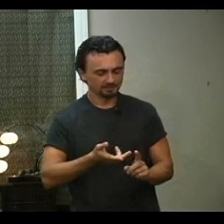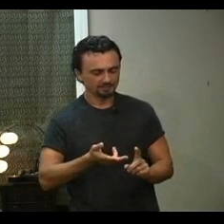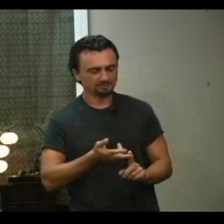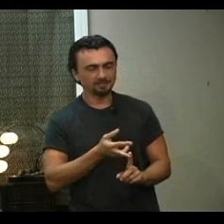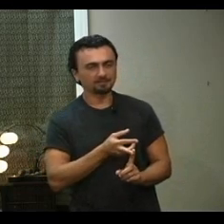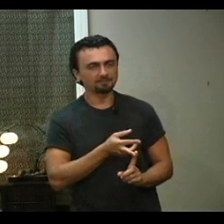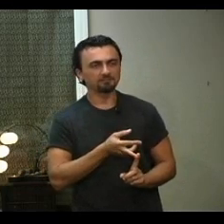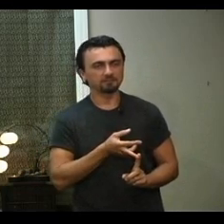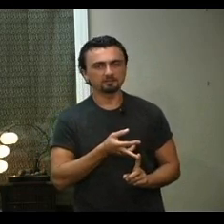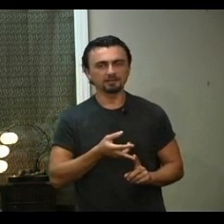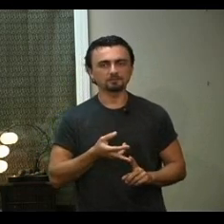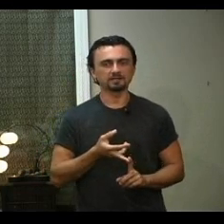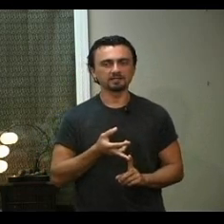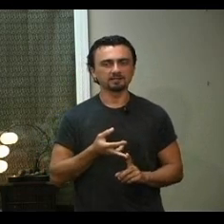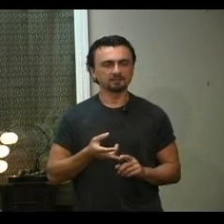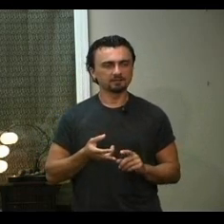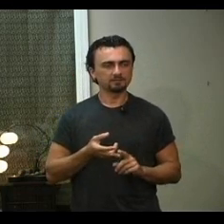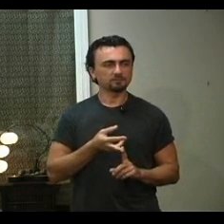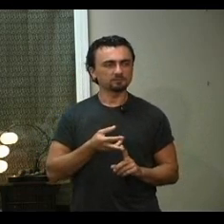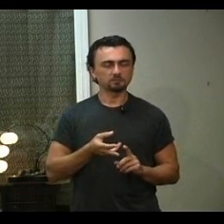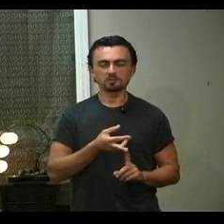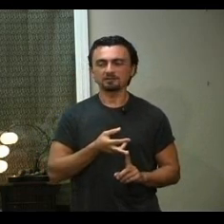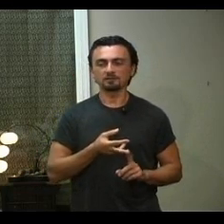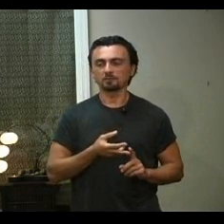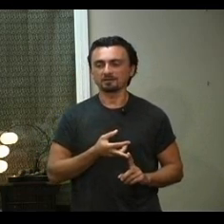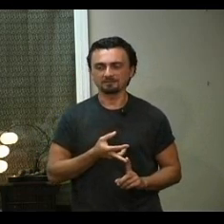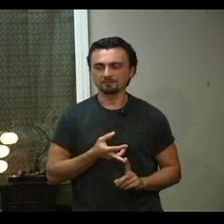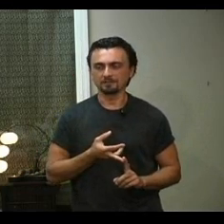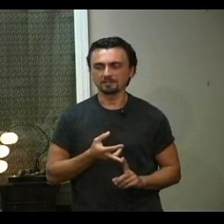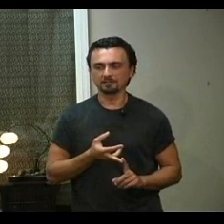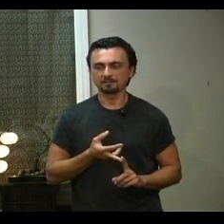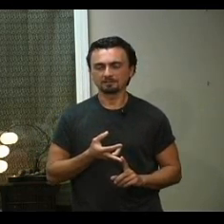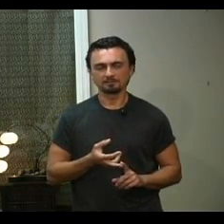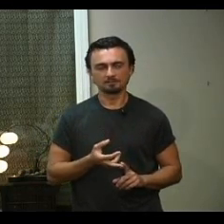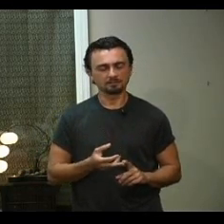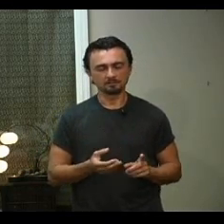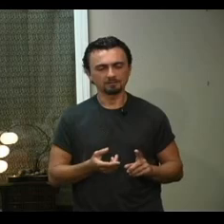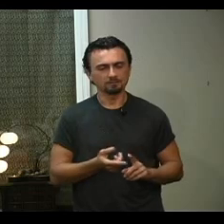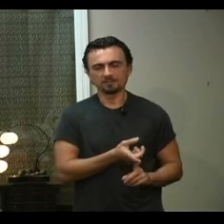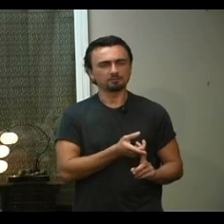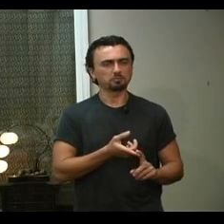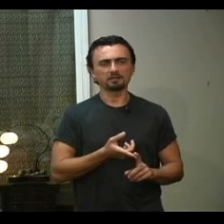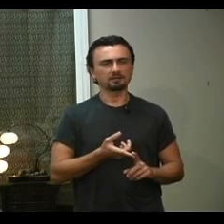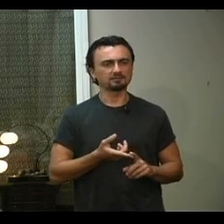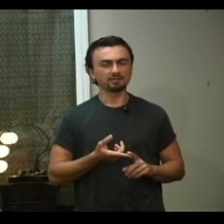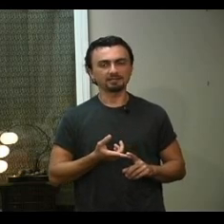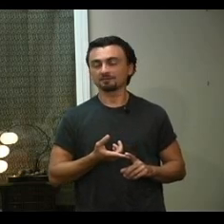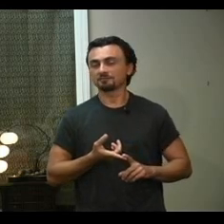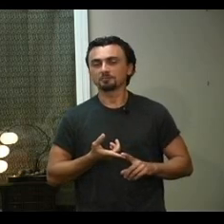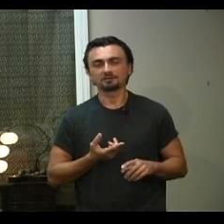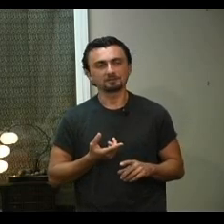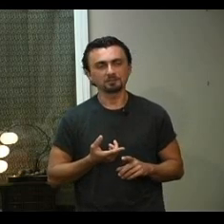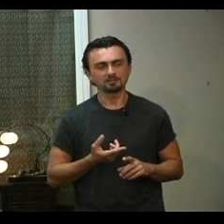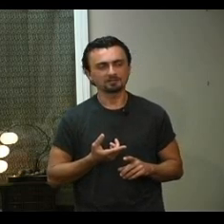Instead you have to figure out A way To put it in a positive way You know With every breath I take I feel better and better